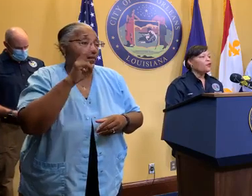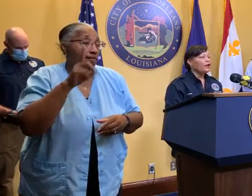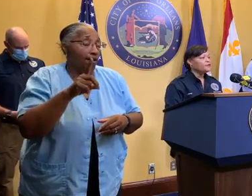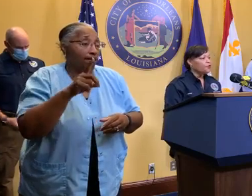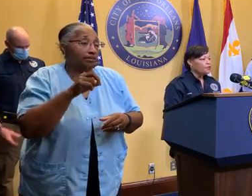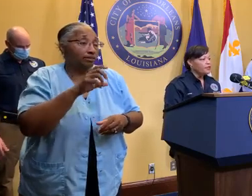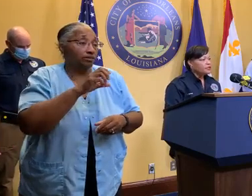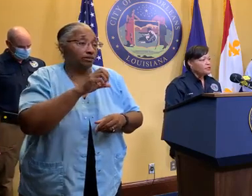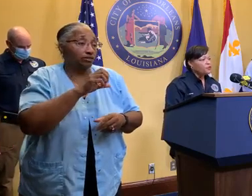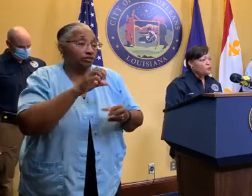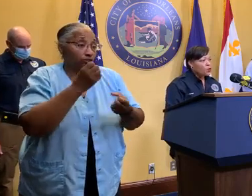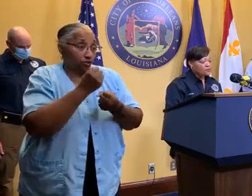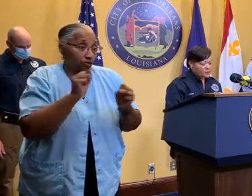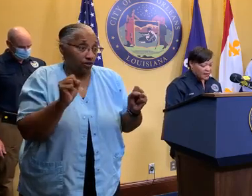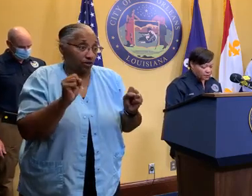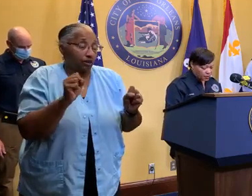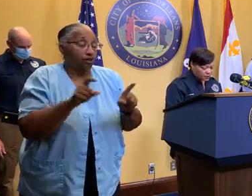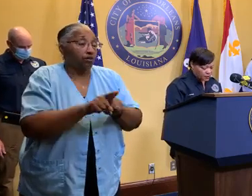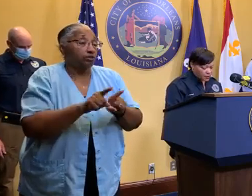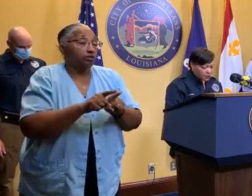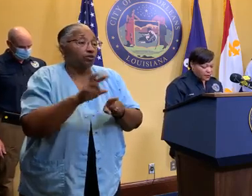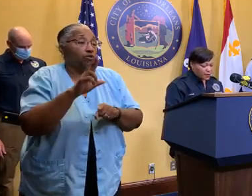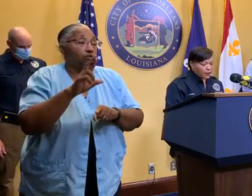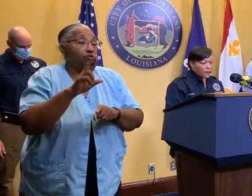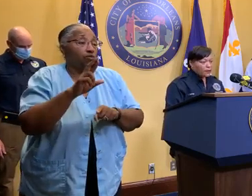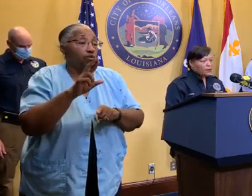CAO Ramsey Green to give you more information.